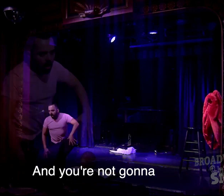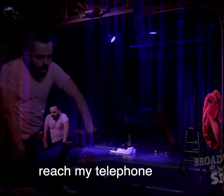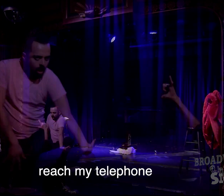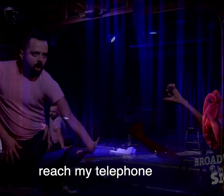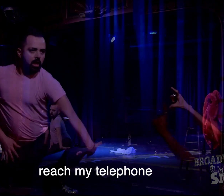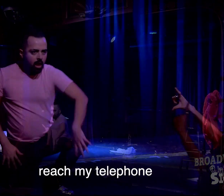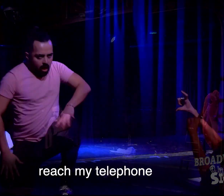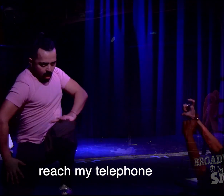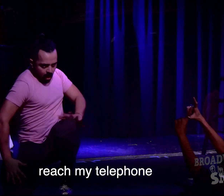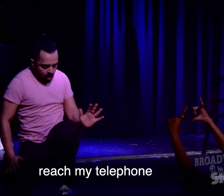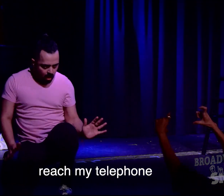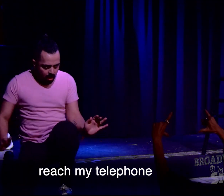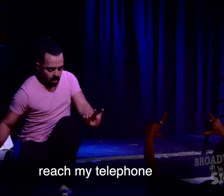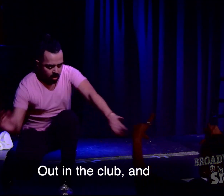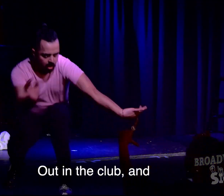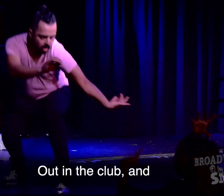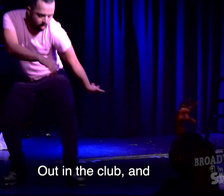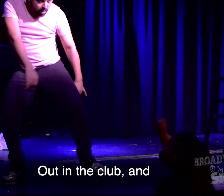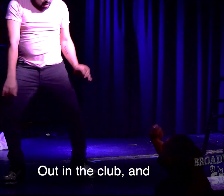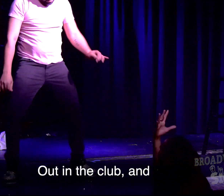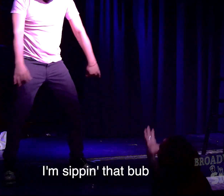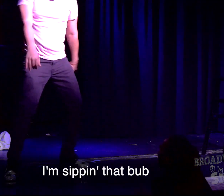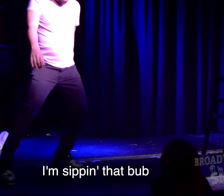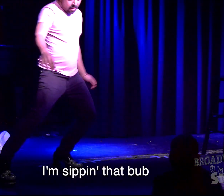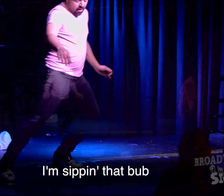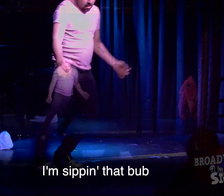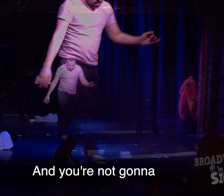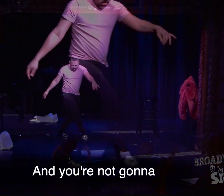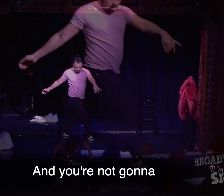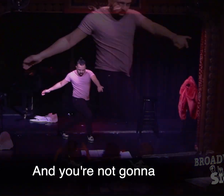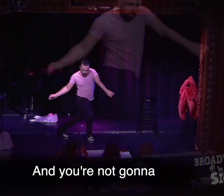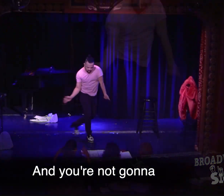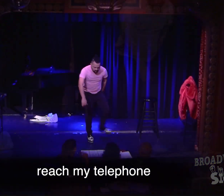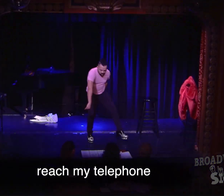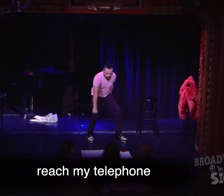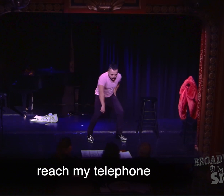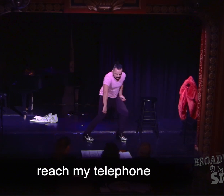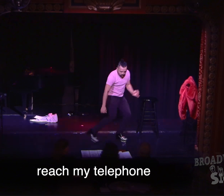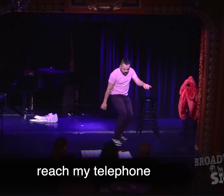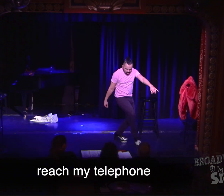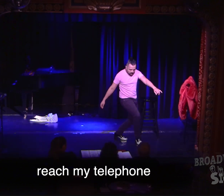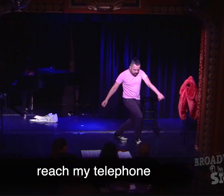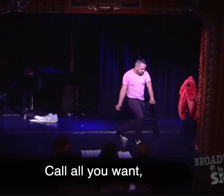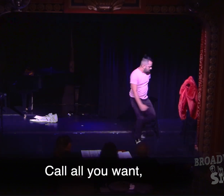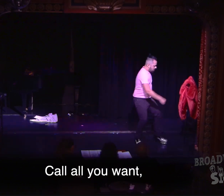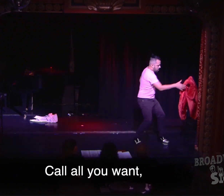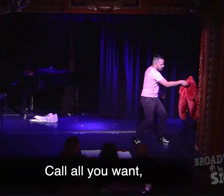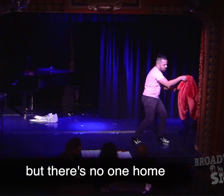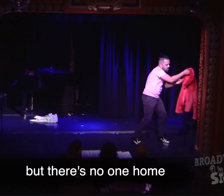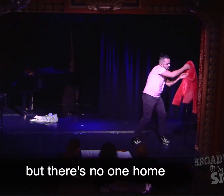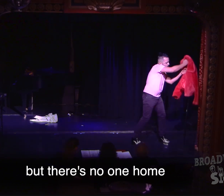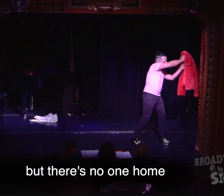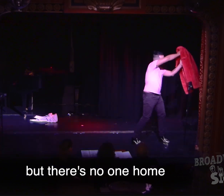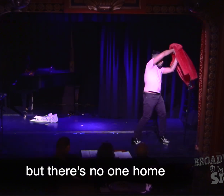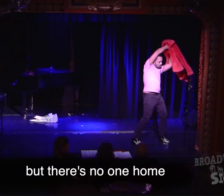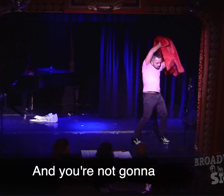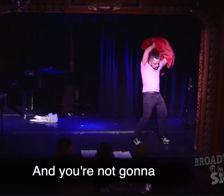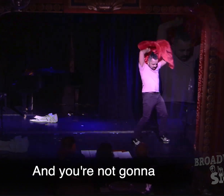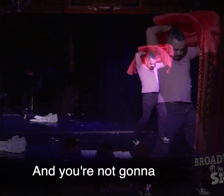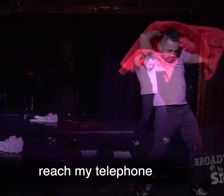area Begging up, gotta reach my telephone All you want, look, there's no water Begging up,